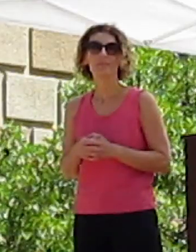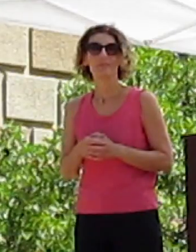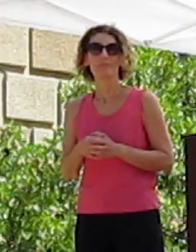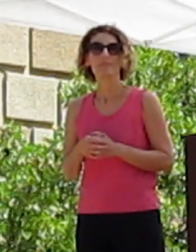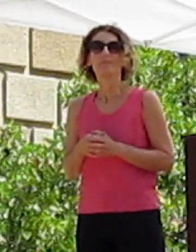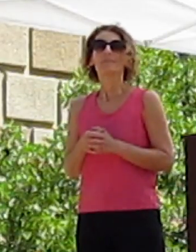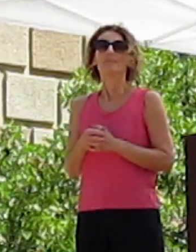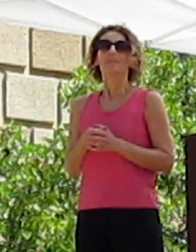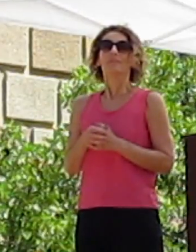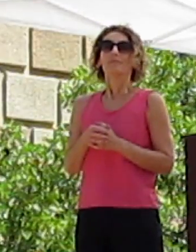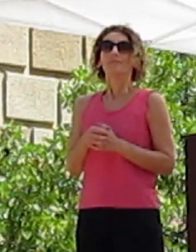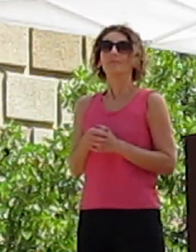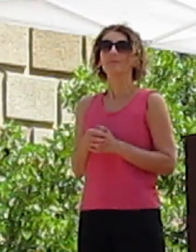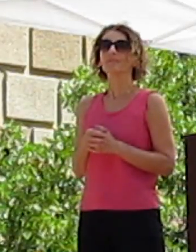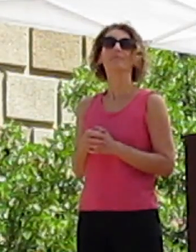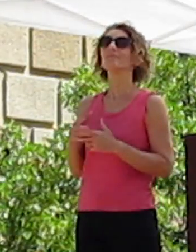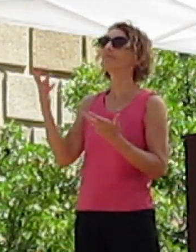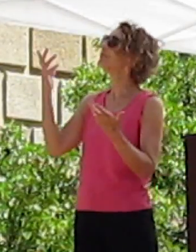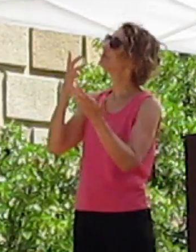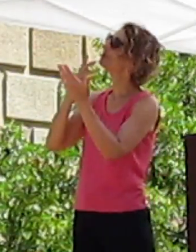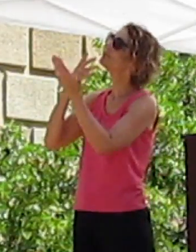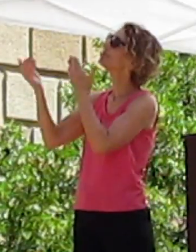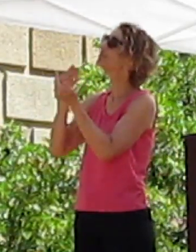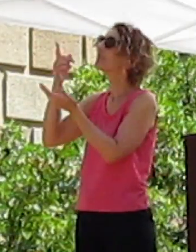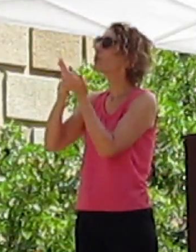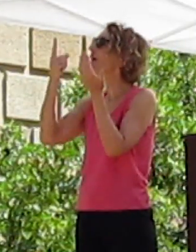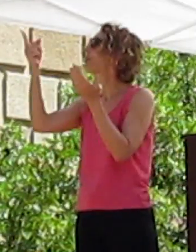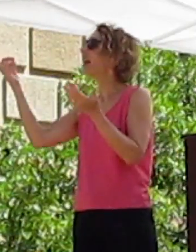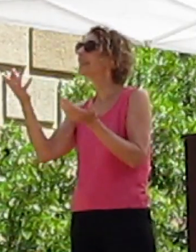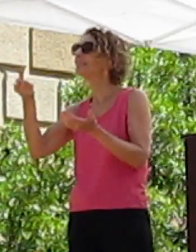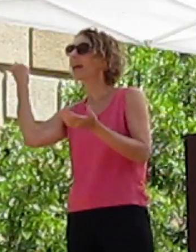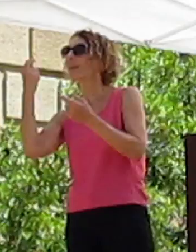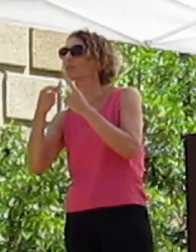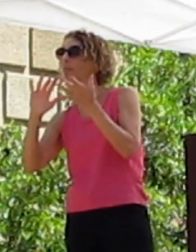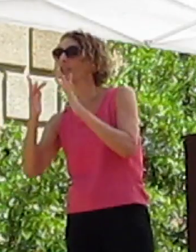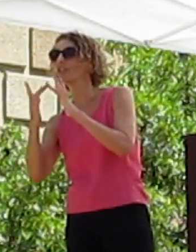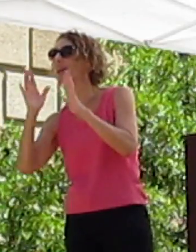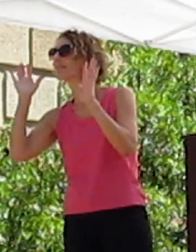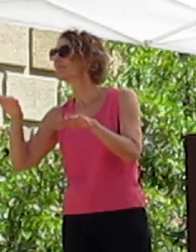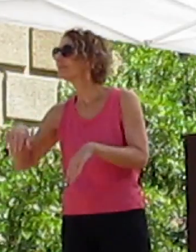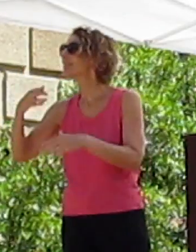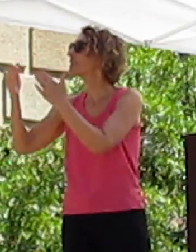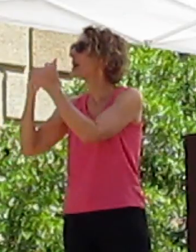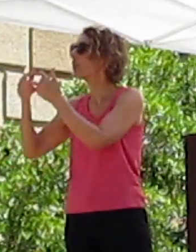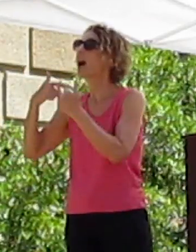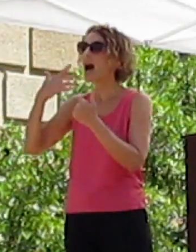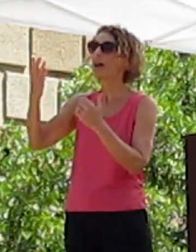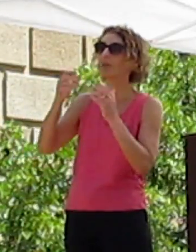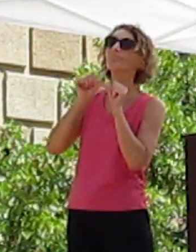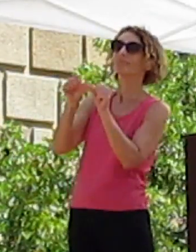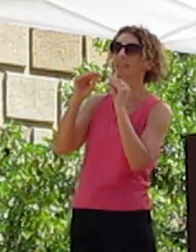No matter what is taken away from the internet, I am going to teach my students the facts about science.